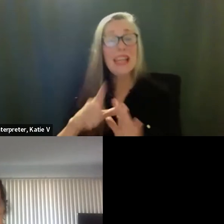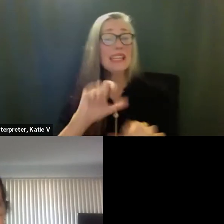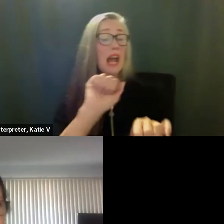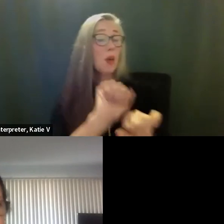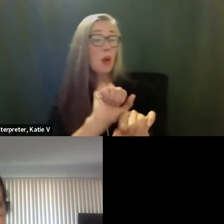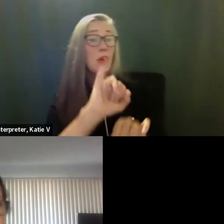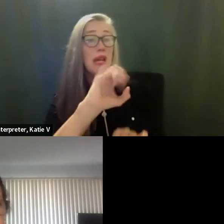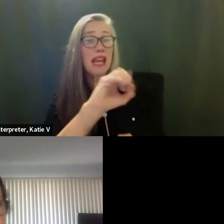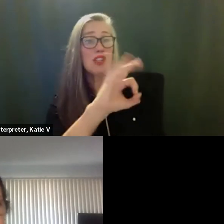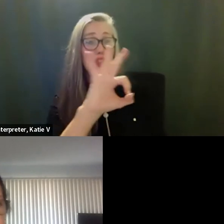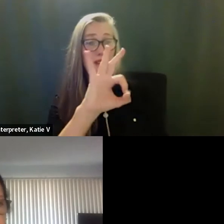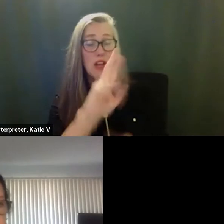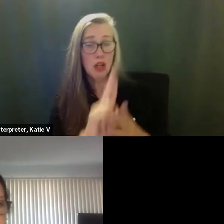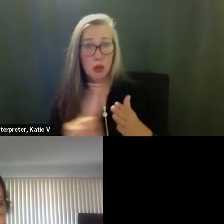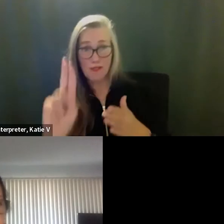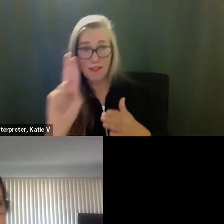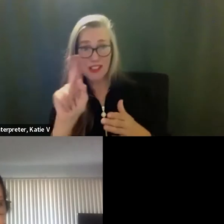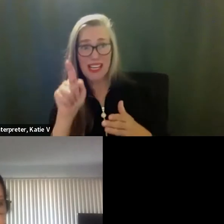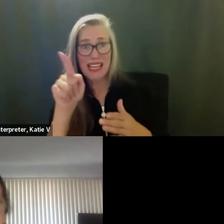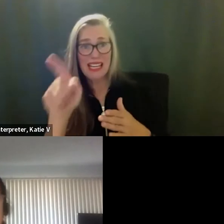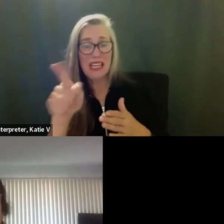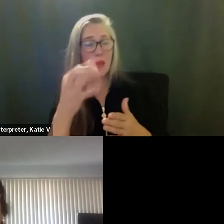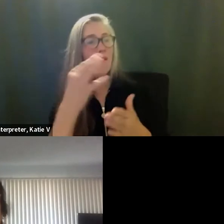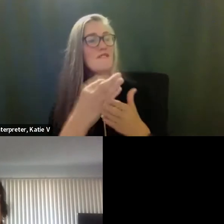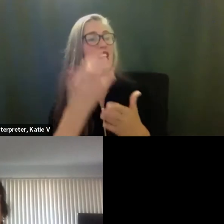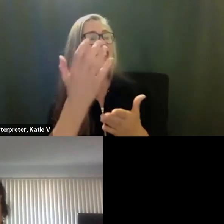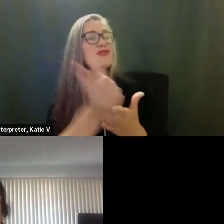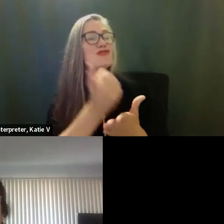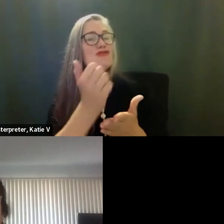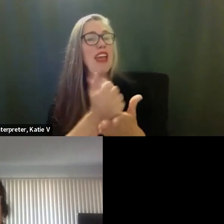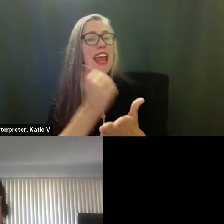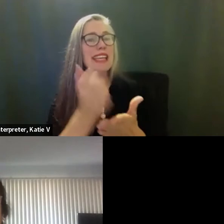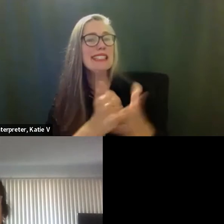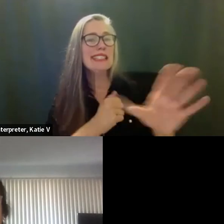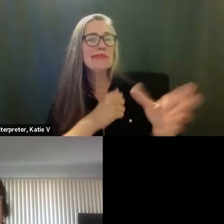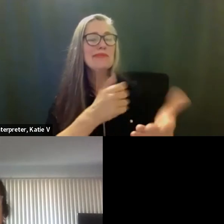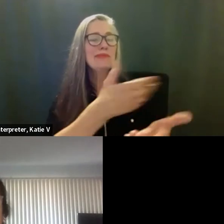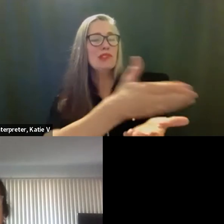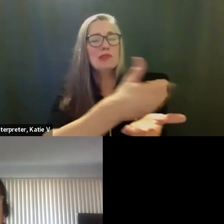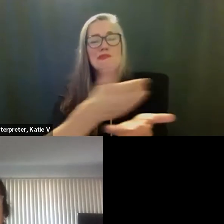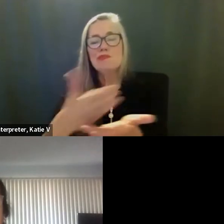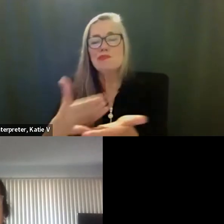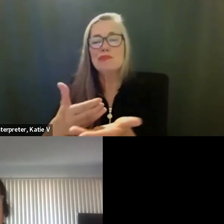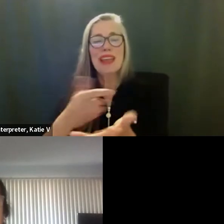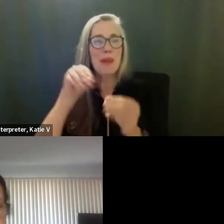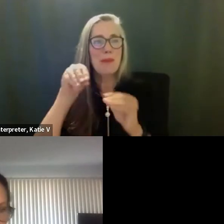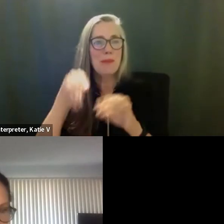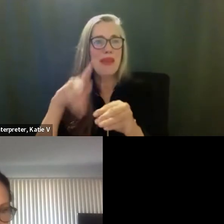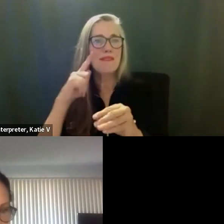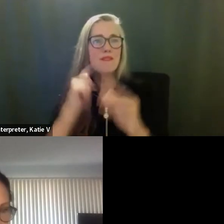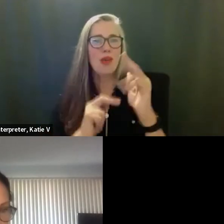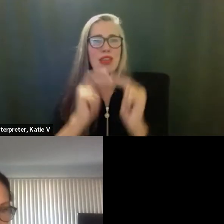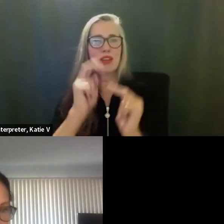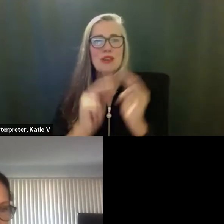and then he's also going to do the fundraising in order to create the construction. Yeah. Okay, great. Thank you.